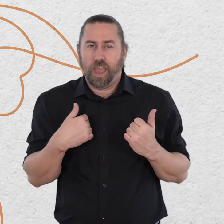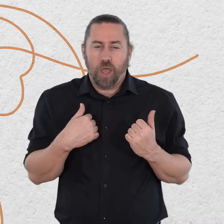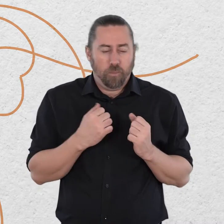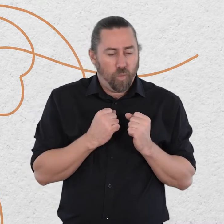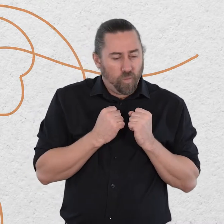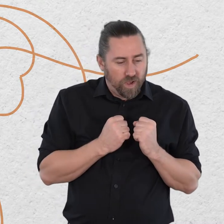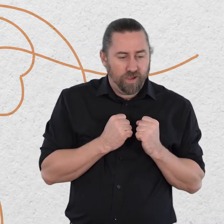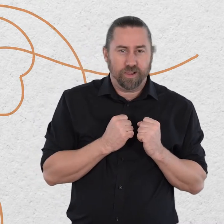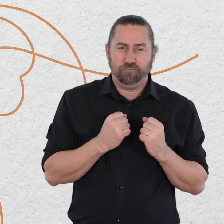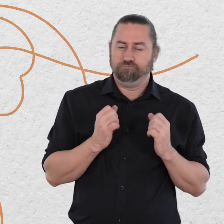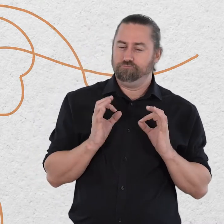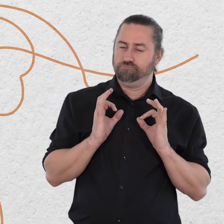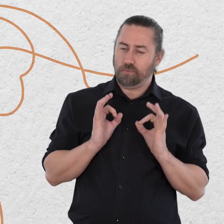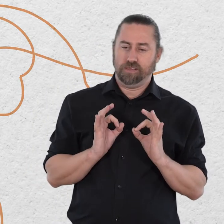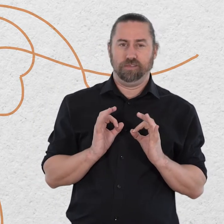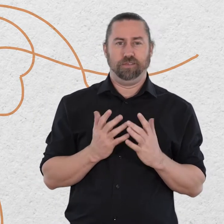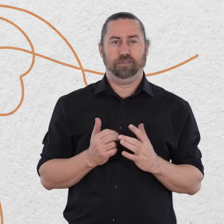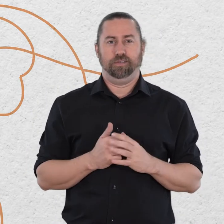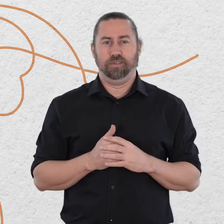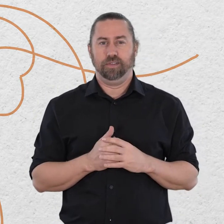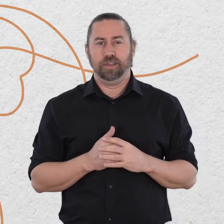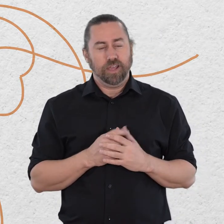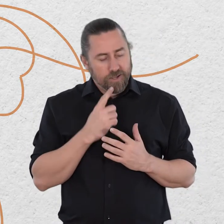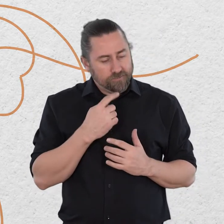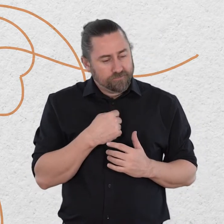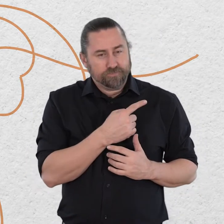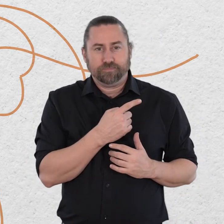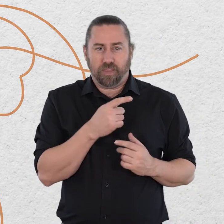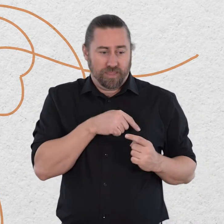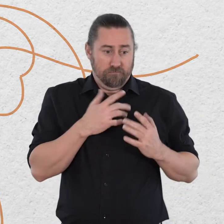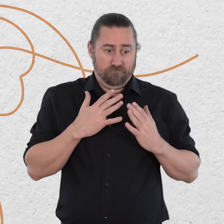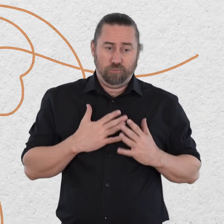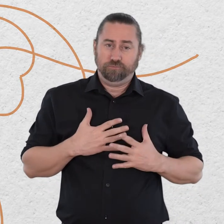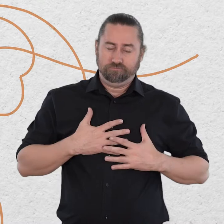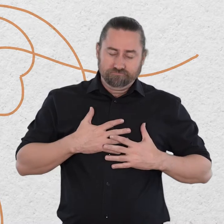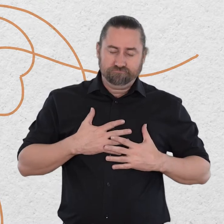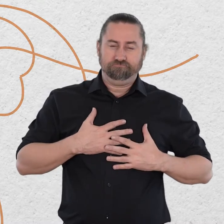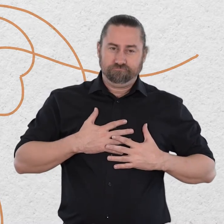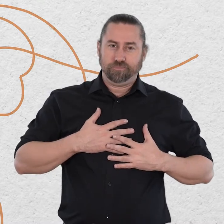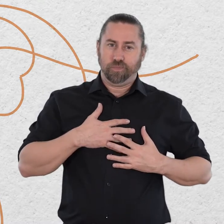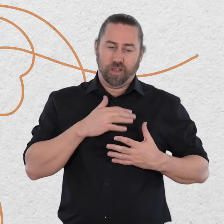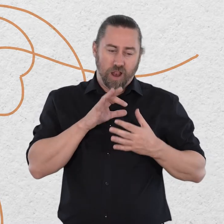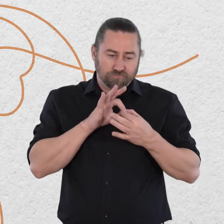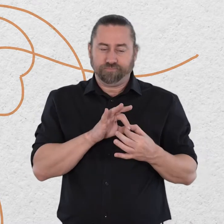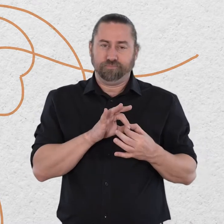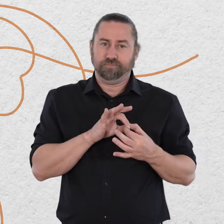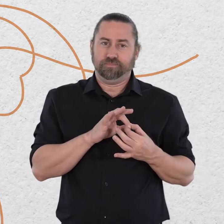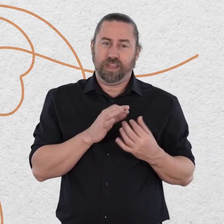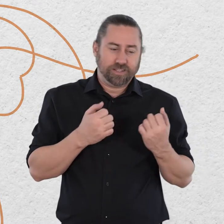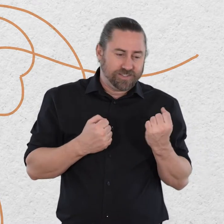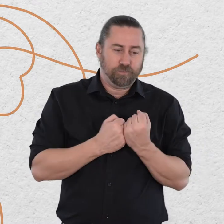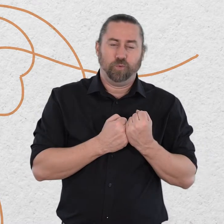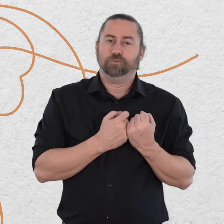may i be a good friend to you may you get the care and support you need